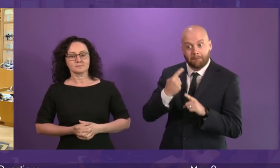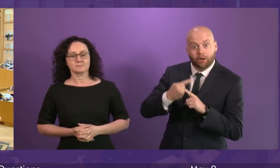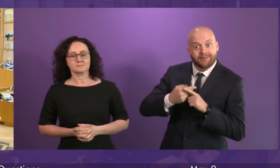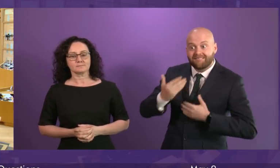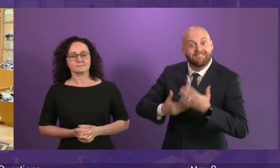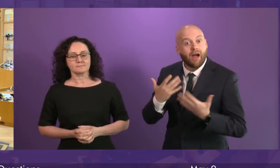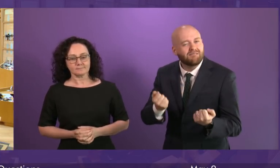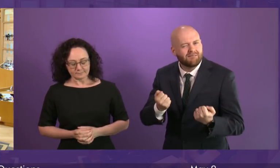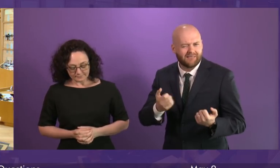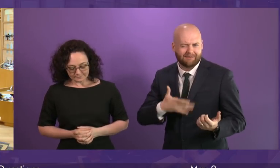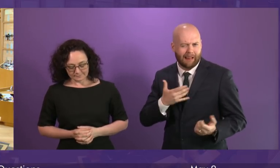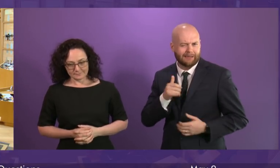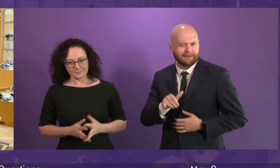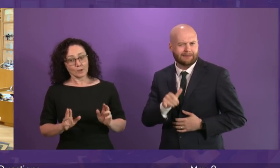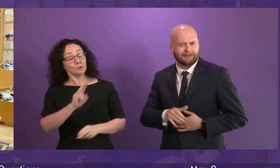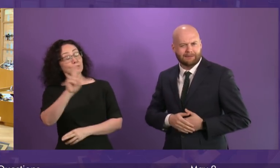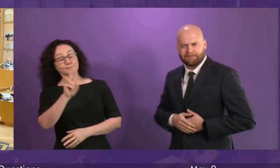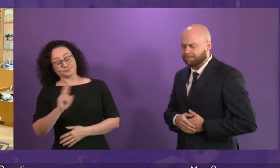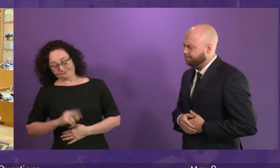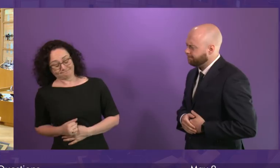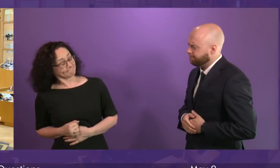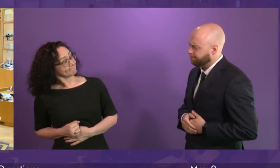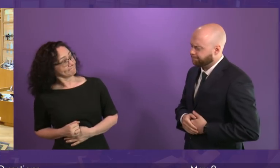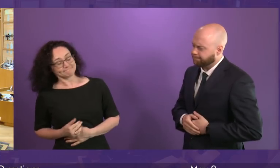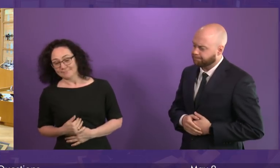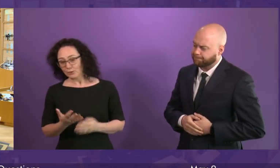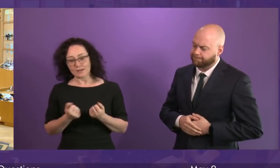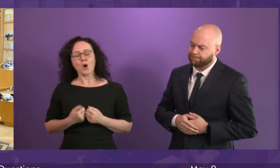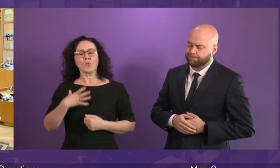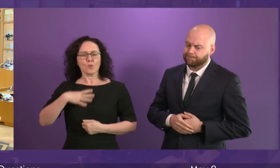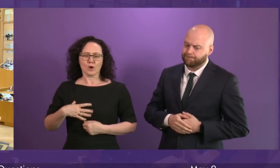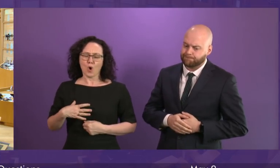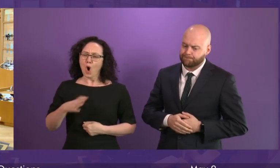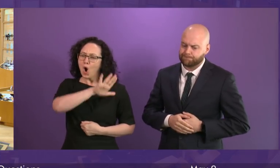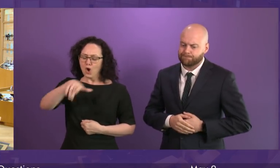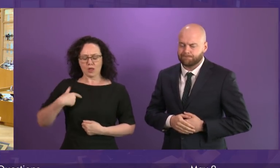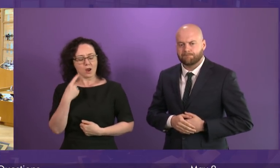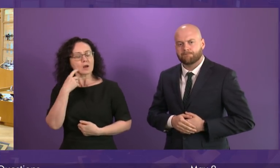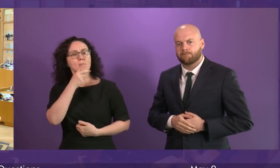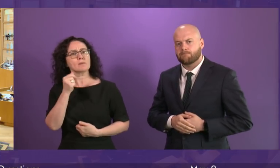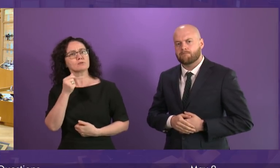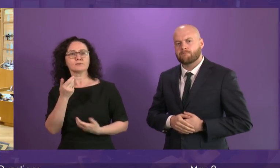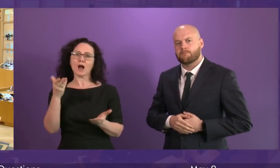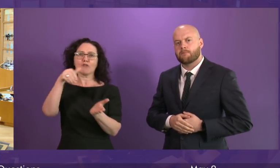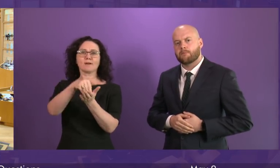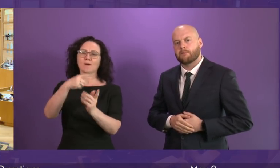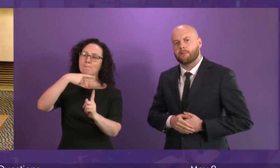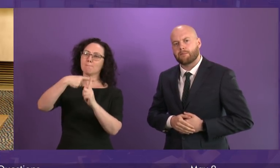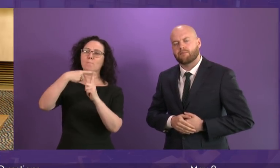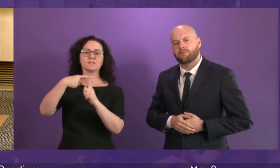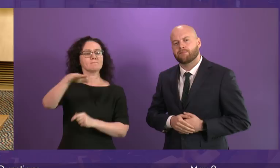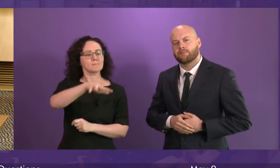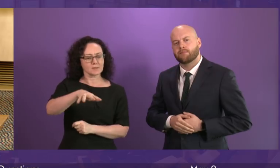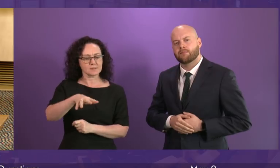First Minister. No, we want to see all of our young people go into not just positive destinations but meaningful destinations.